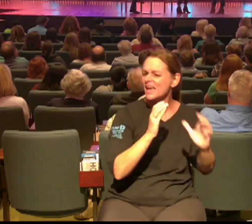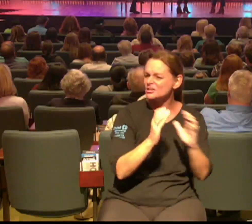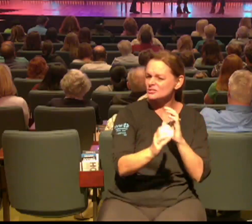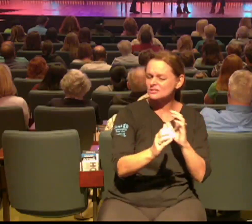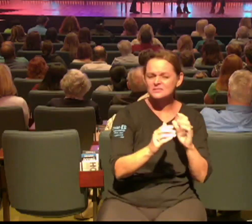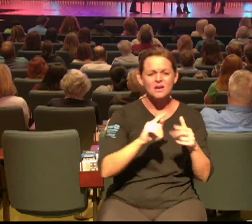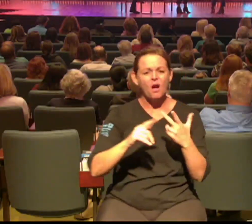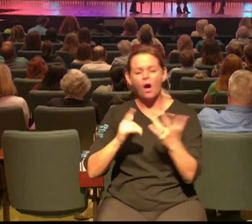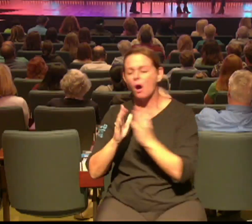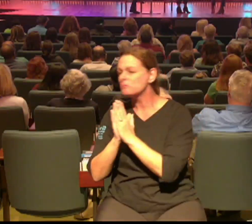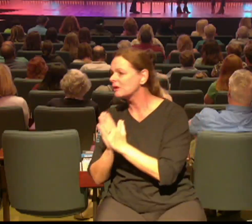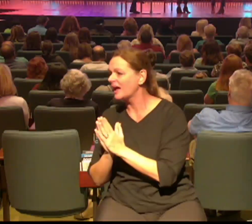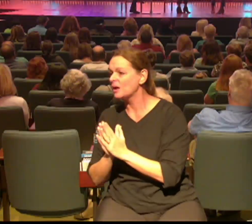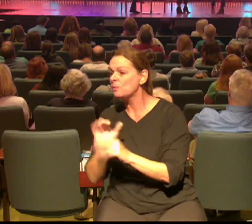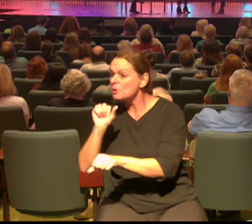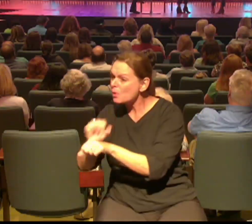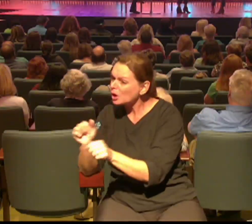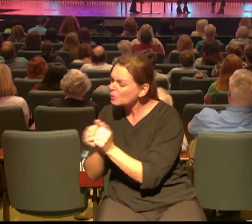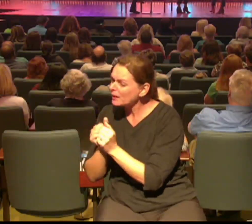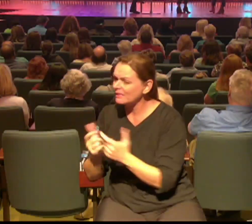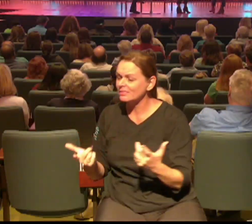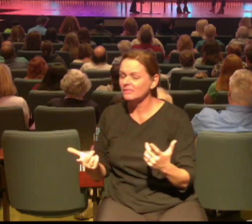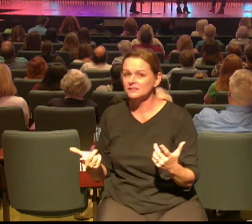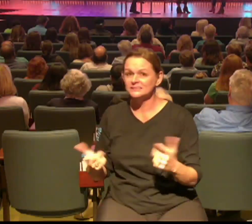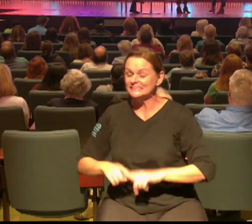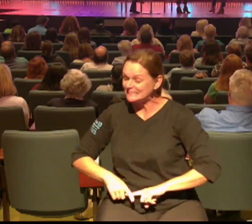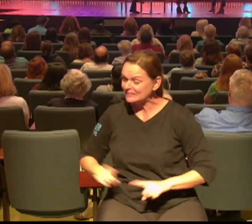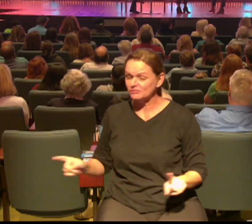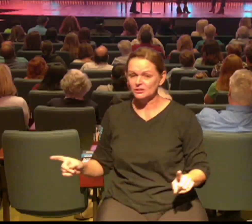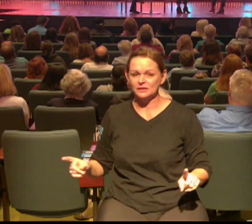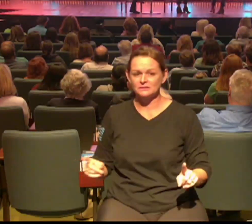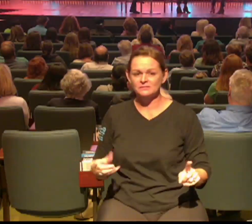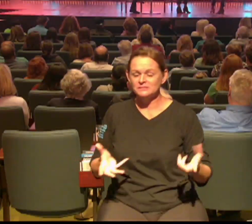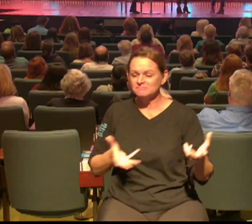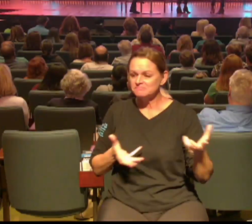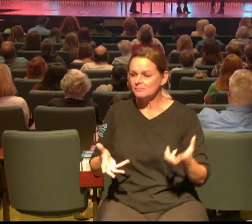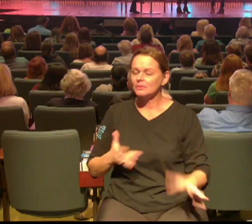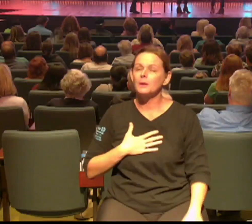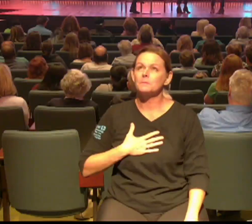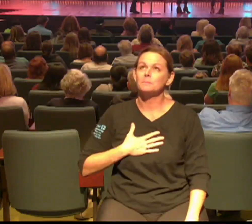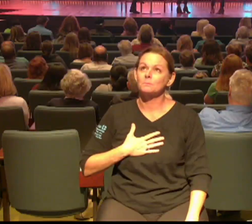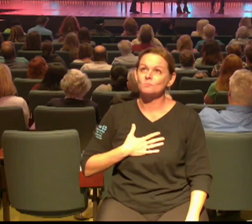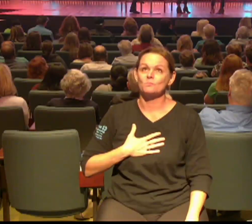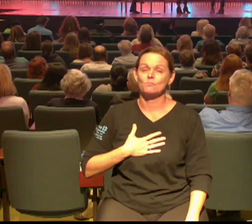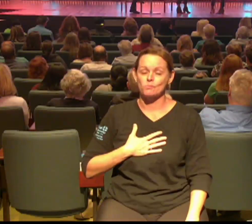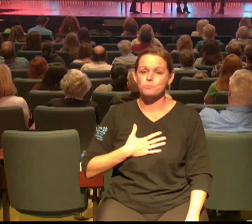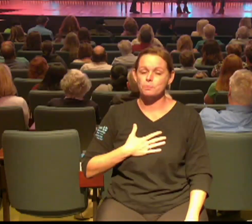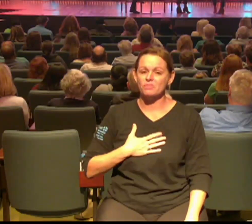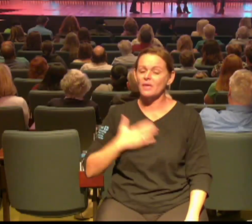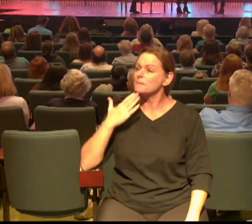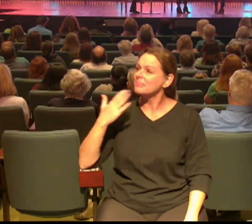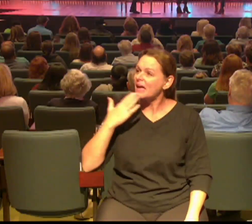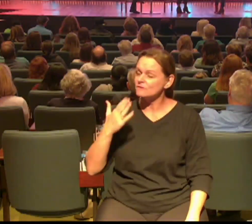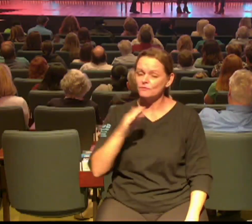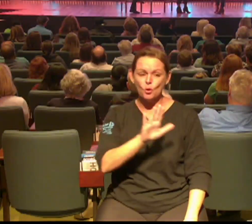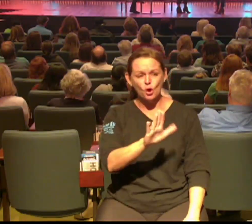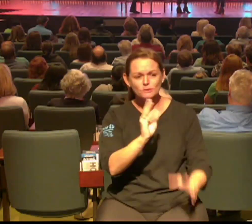that we work with is going to have an eternal impact I'm very thankful for her listening being